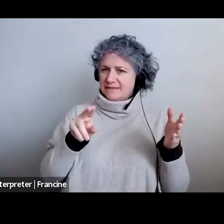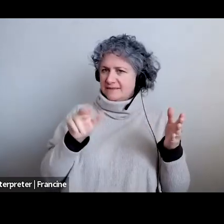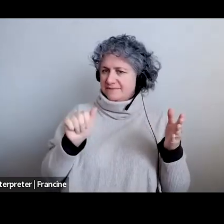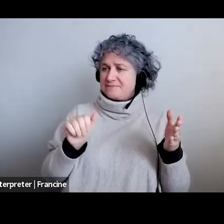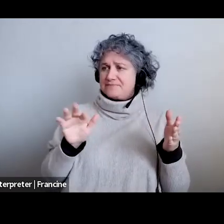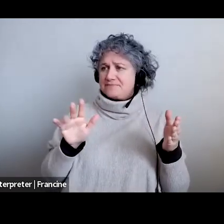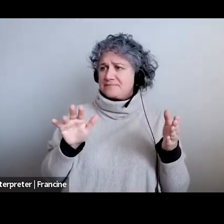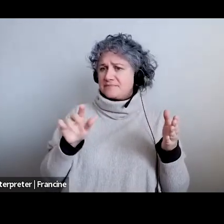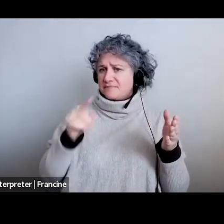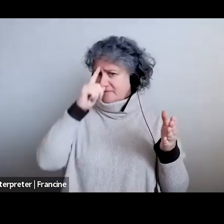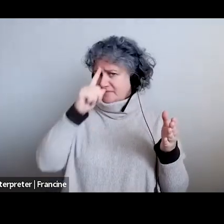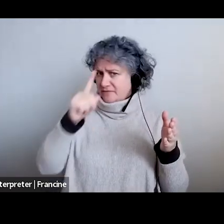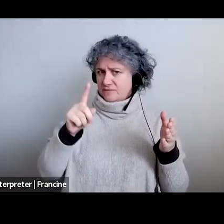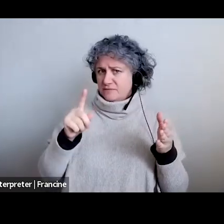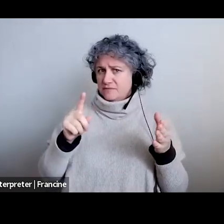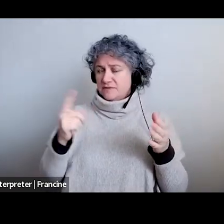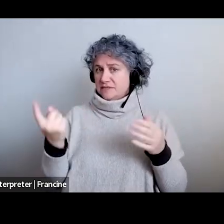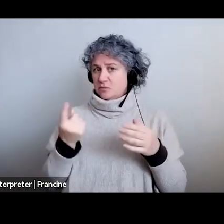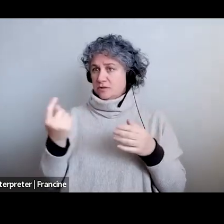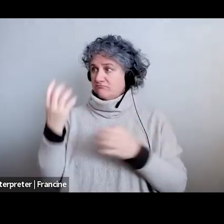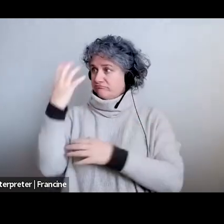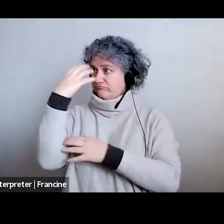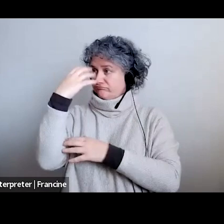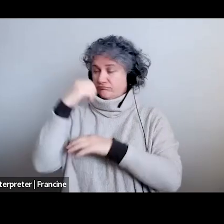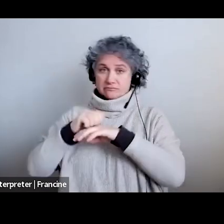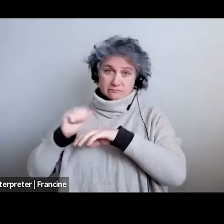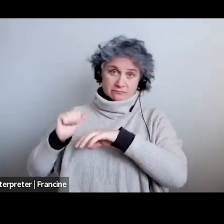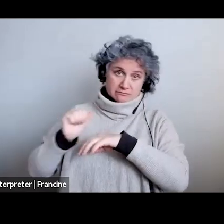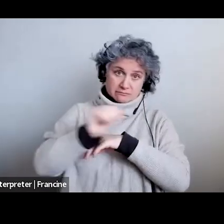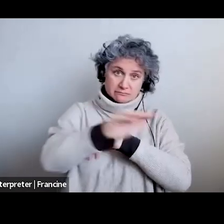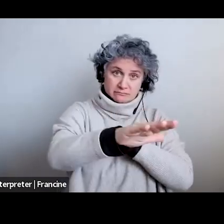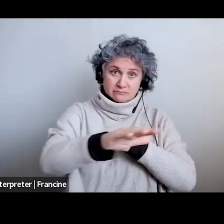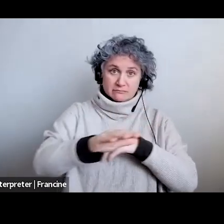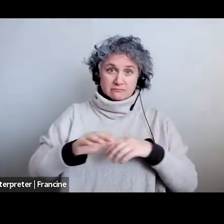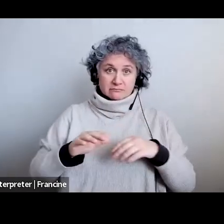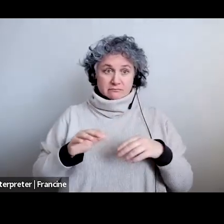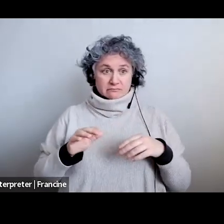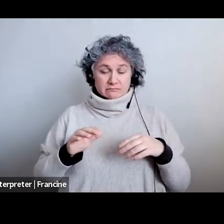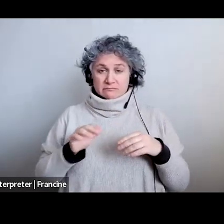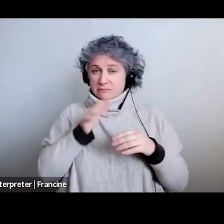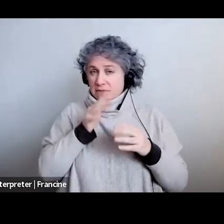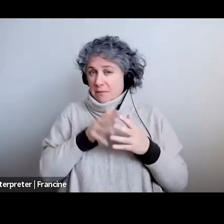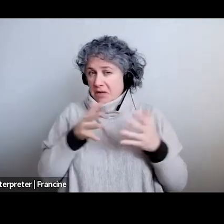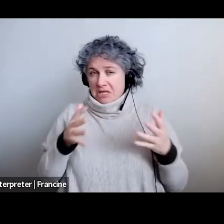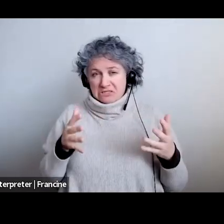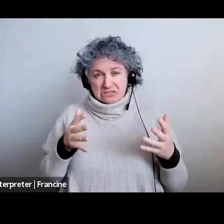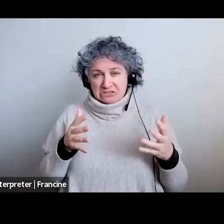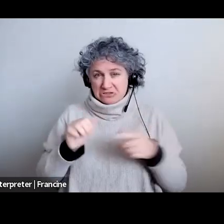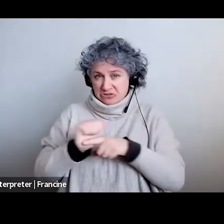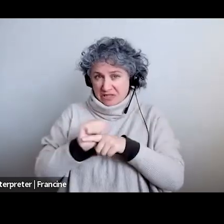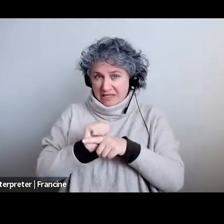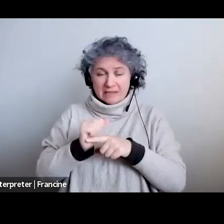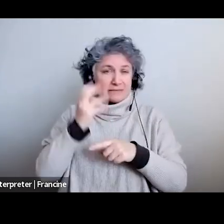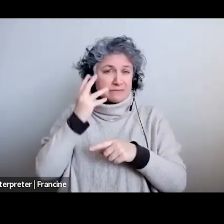who hasn't uh amassed a much of a resume yet